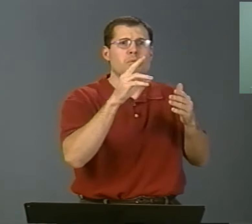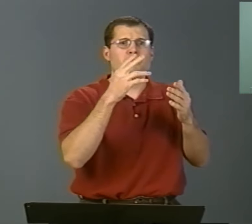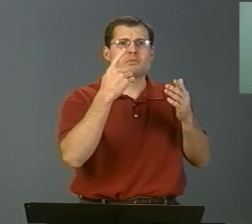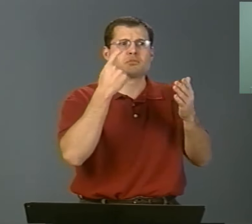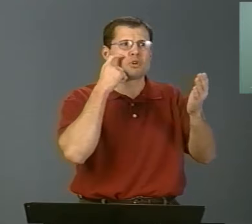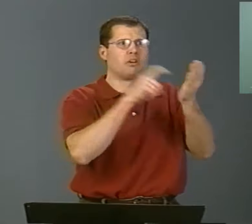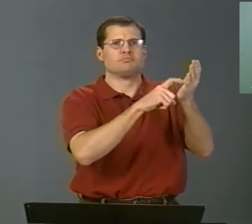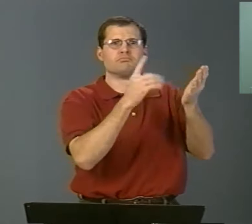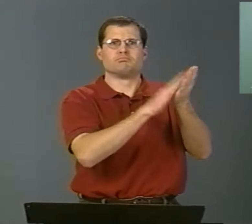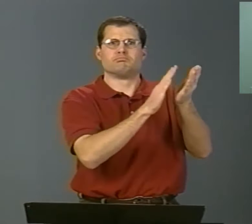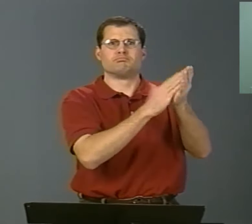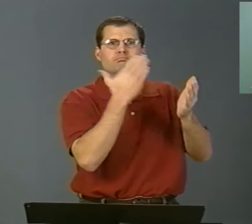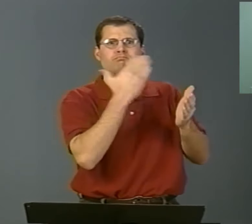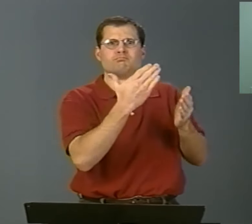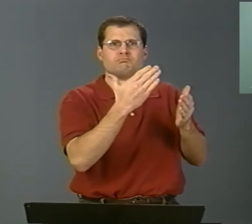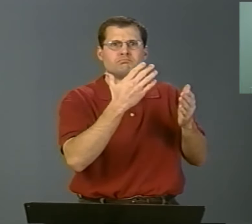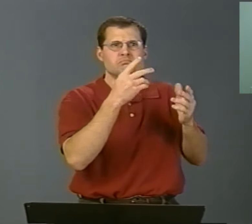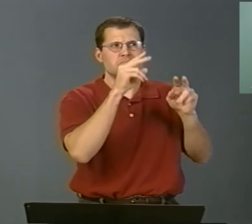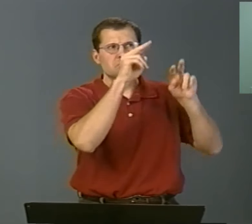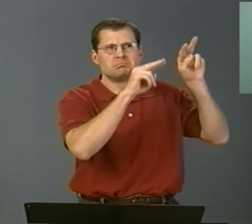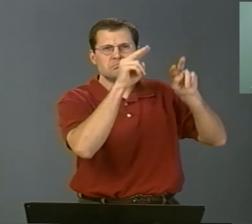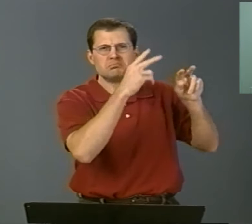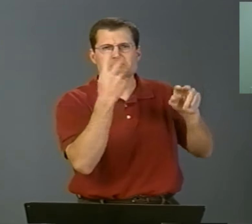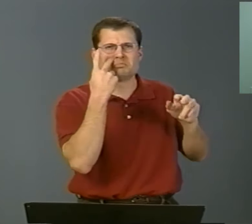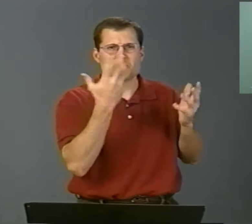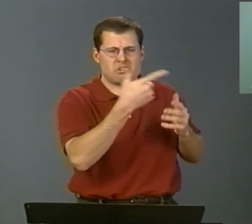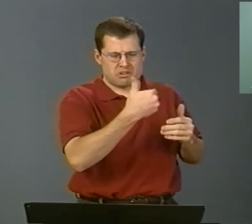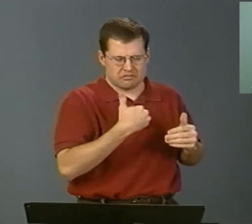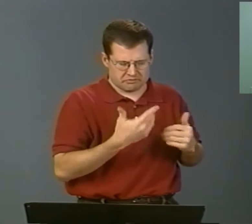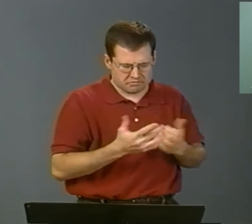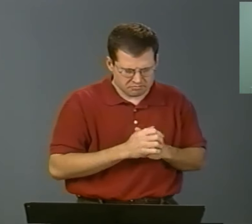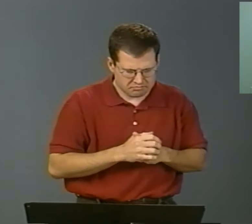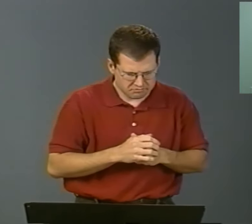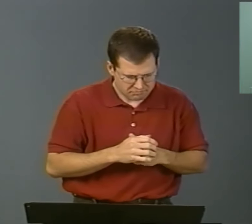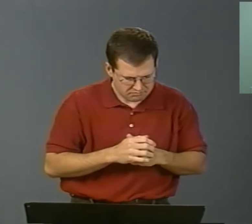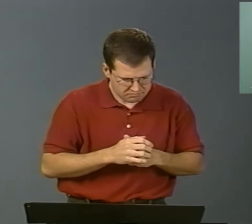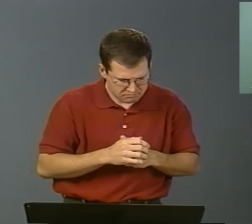Also, looking to see if they have customer service awards on their wall.